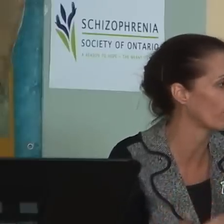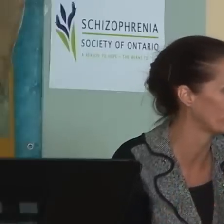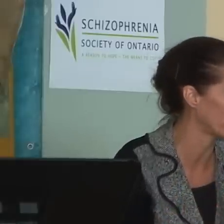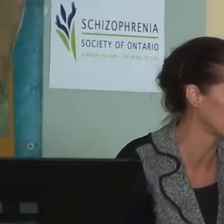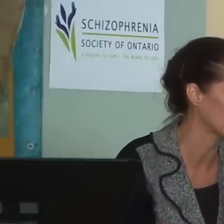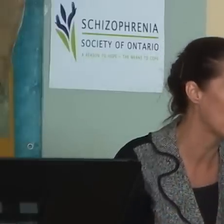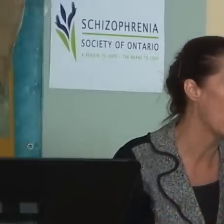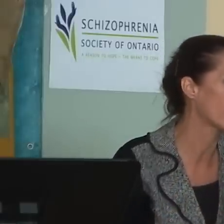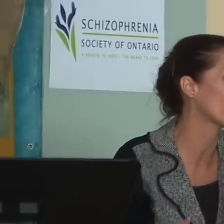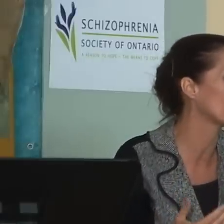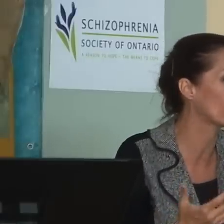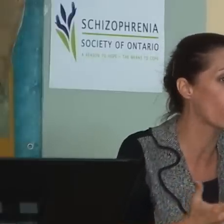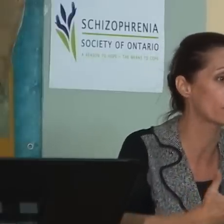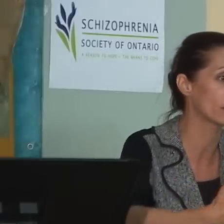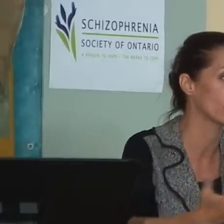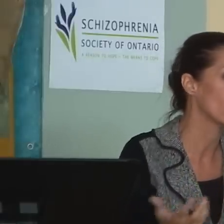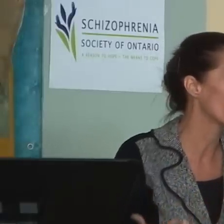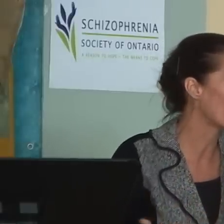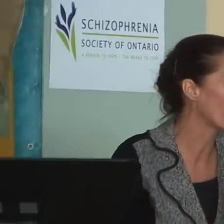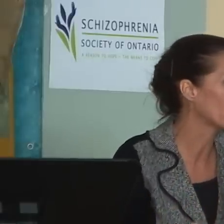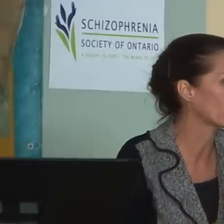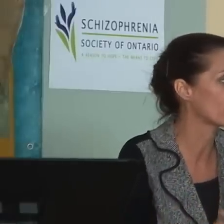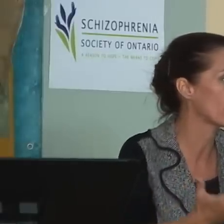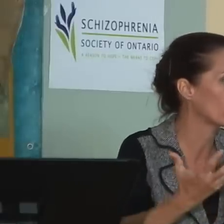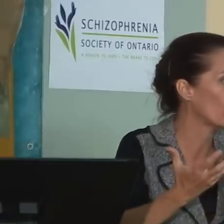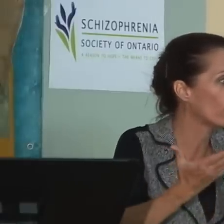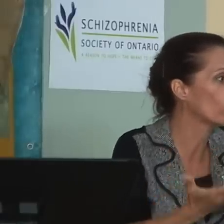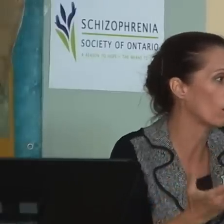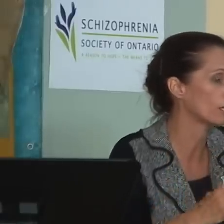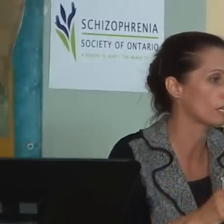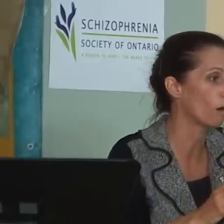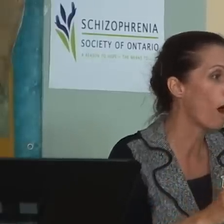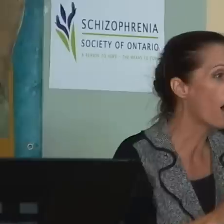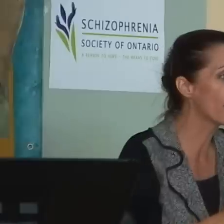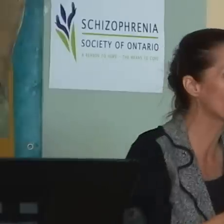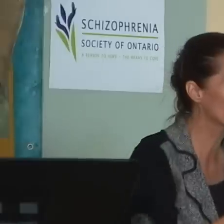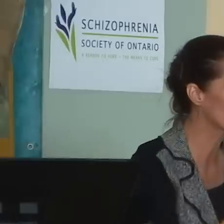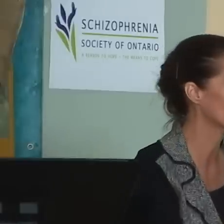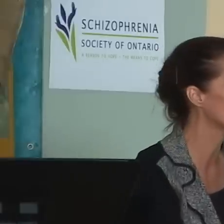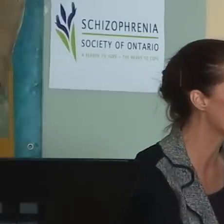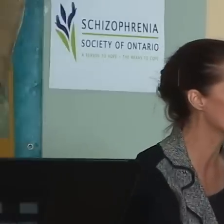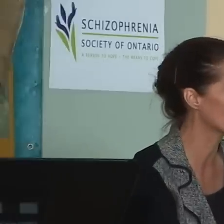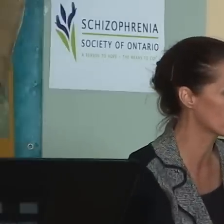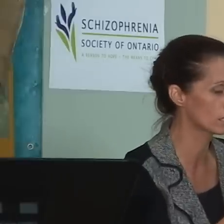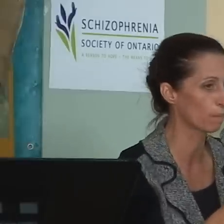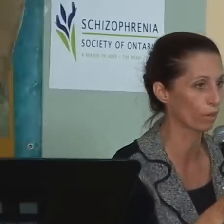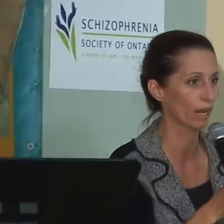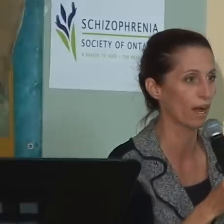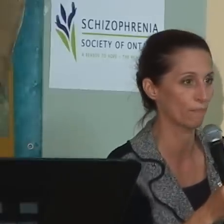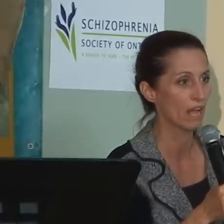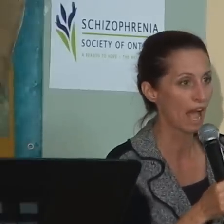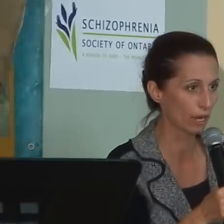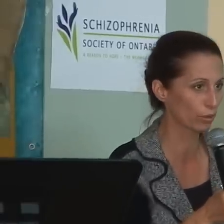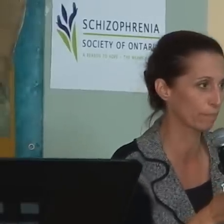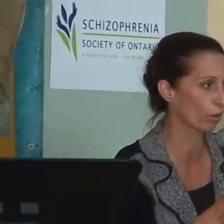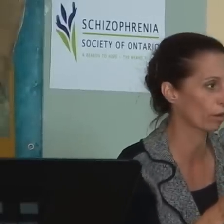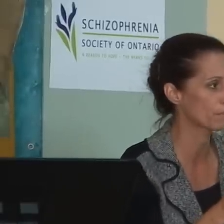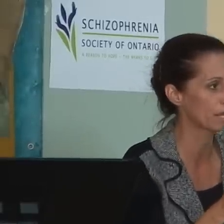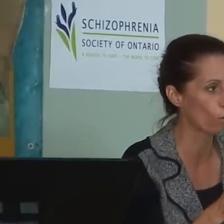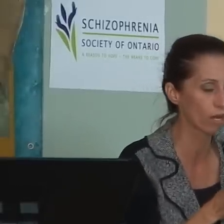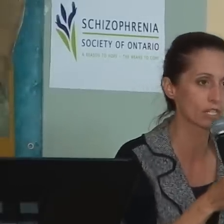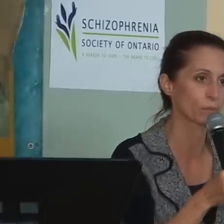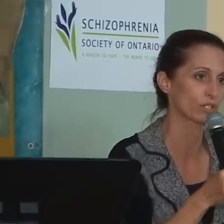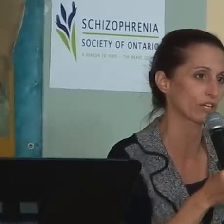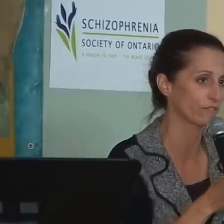of the day, it's about funding. I think when you go up to the public and you say, you know, what do you want to do? I'm hearing they want to support equity